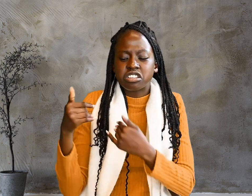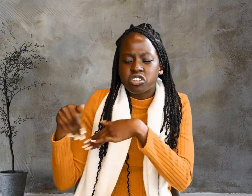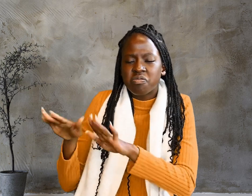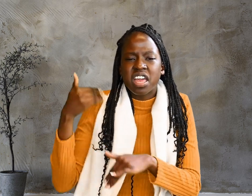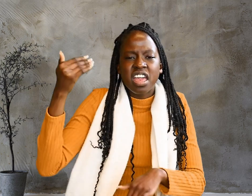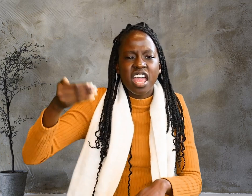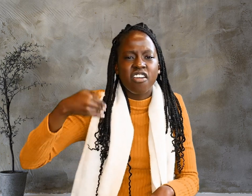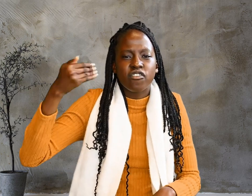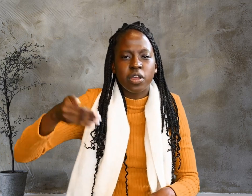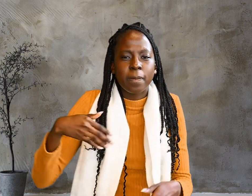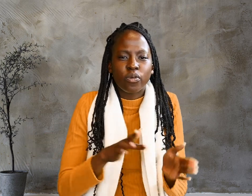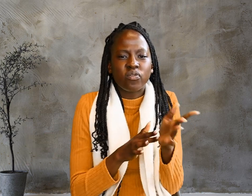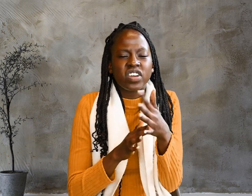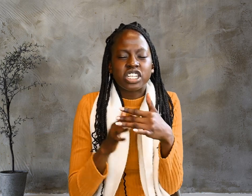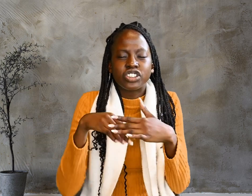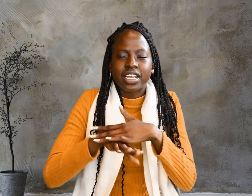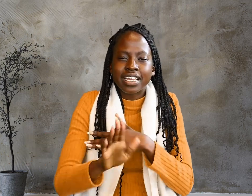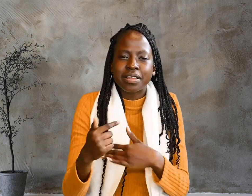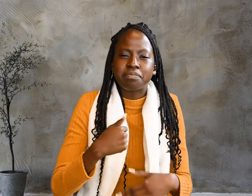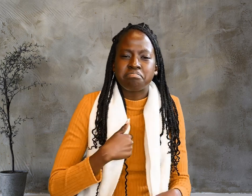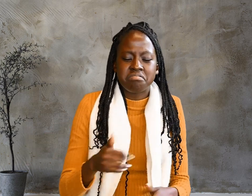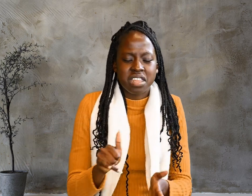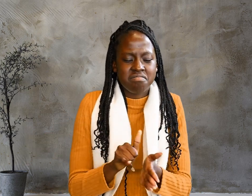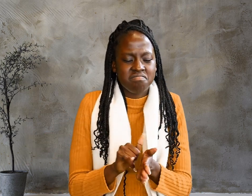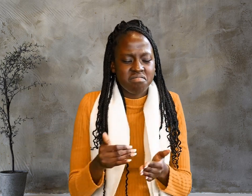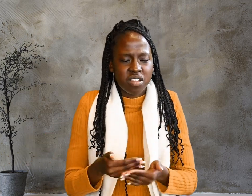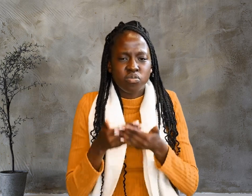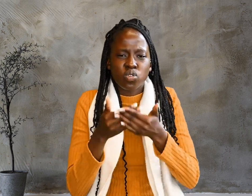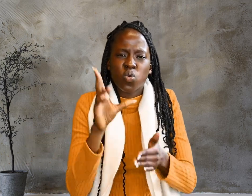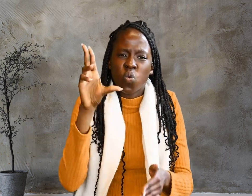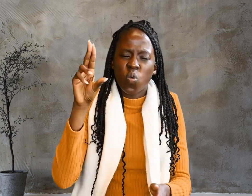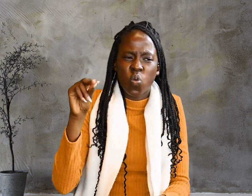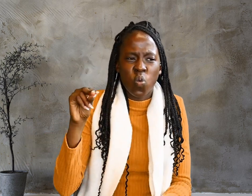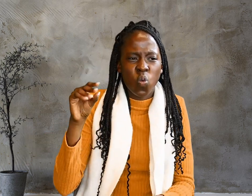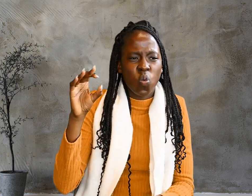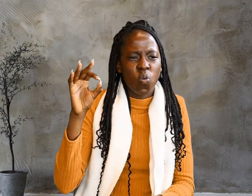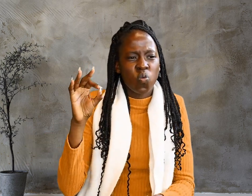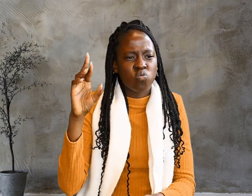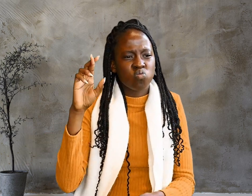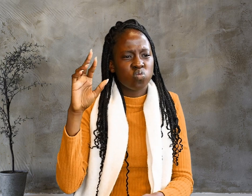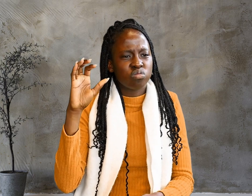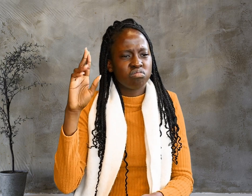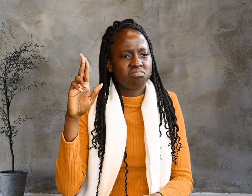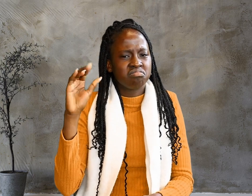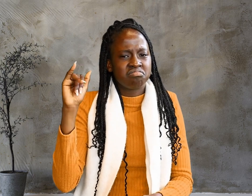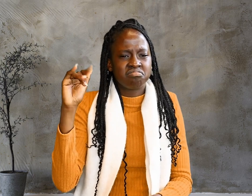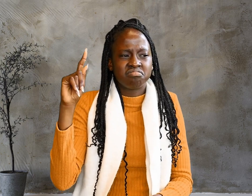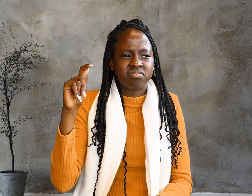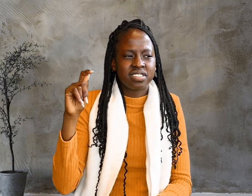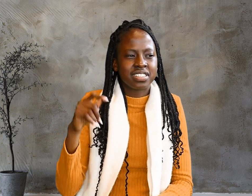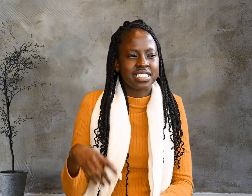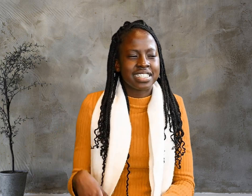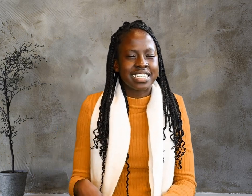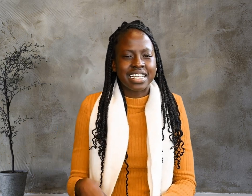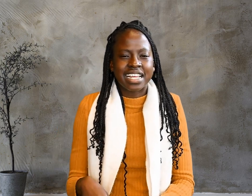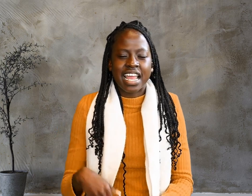in me that bears no fruit. While every branch that does bear fruit, he prunes